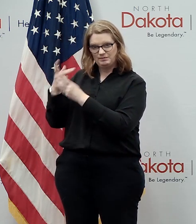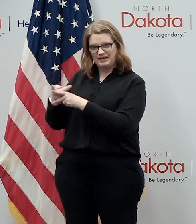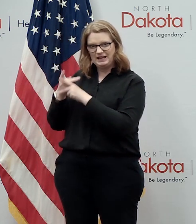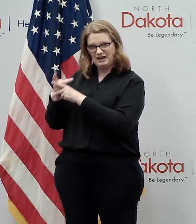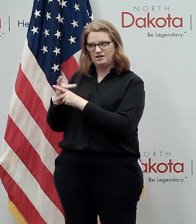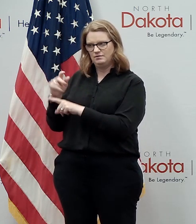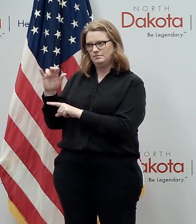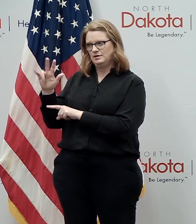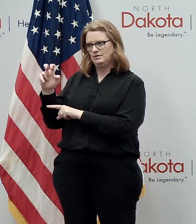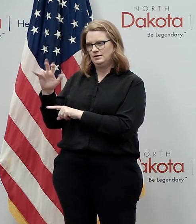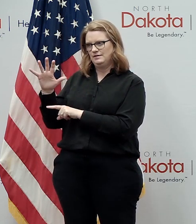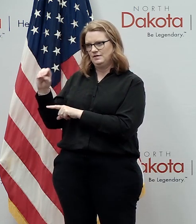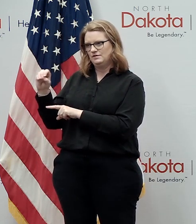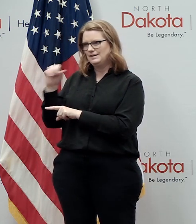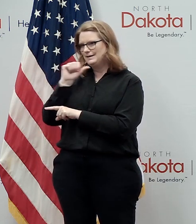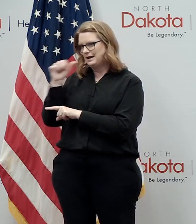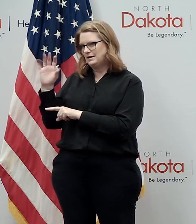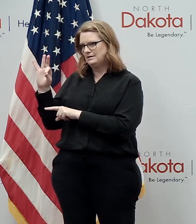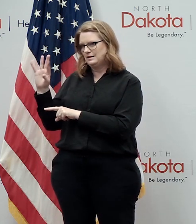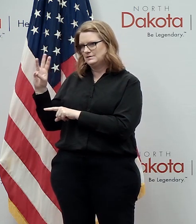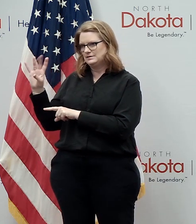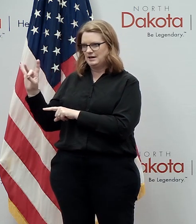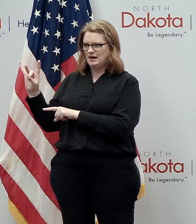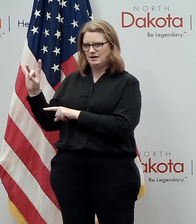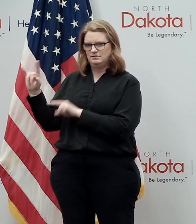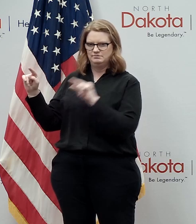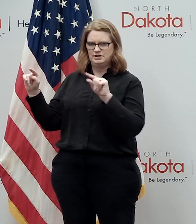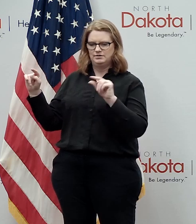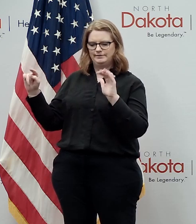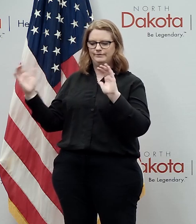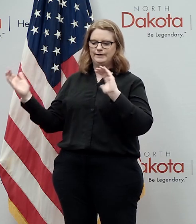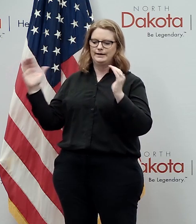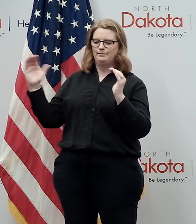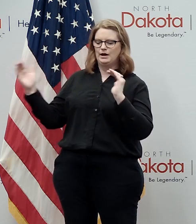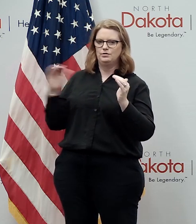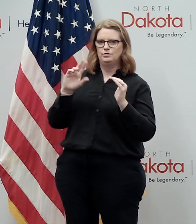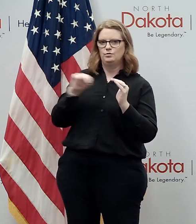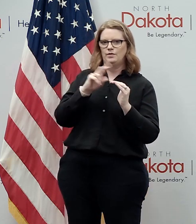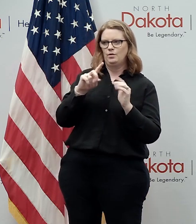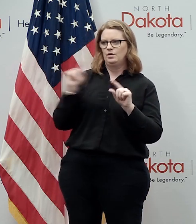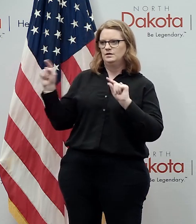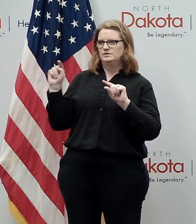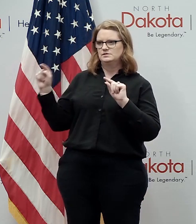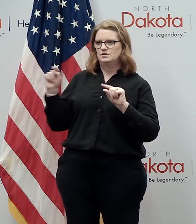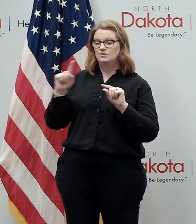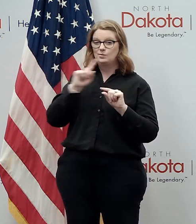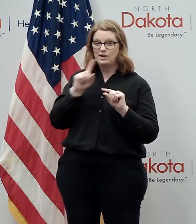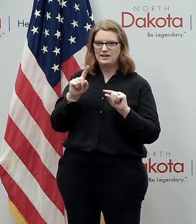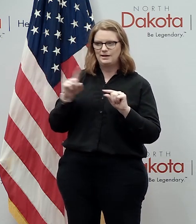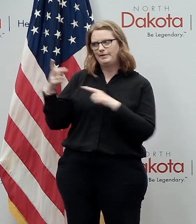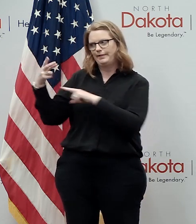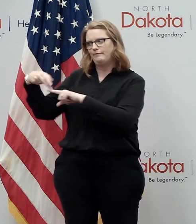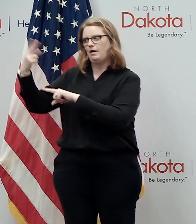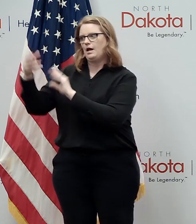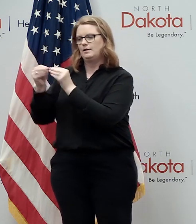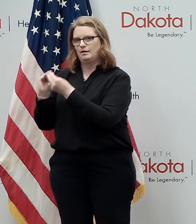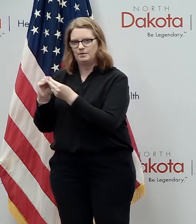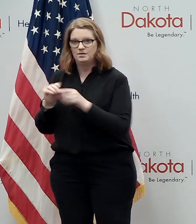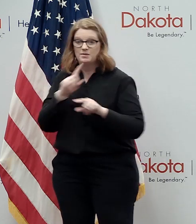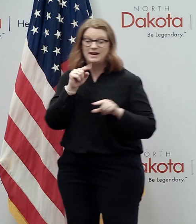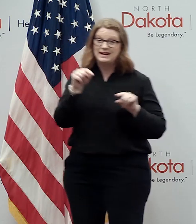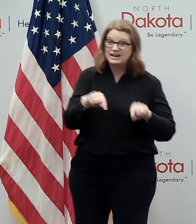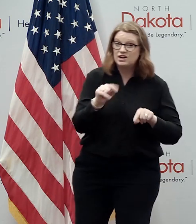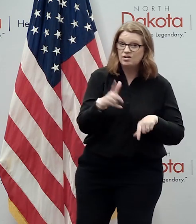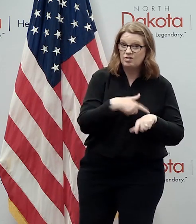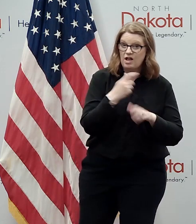like 350 not 968 if we were if it was compared to north dakota so again i want to thank everybody in long-term care in north